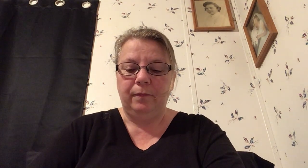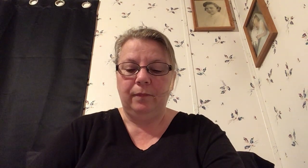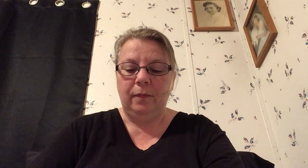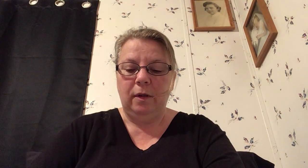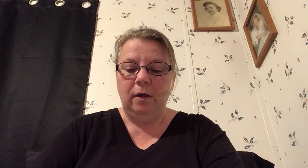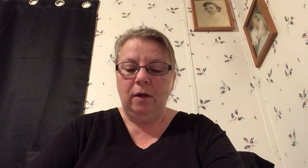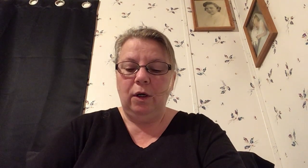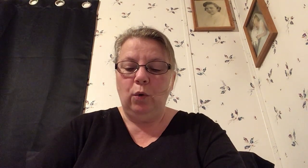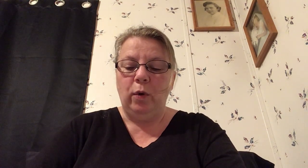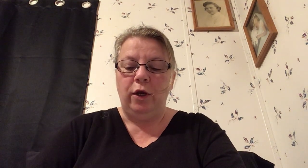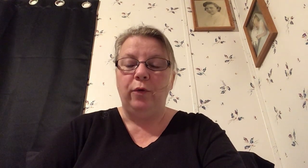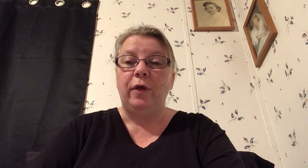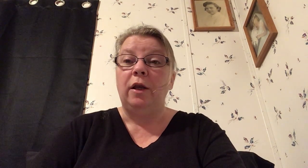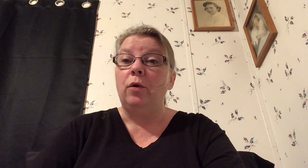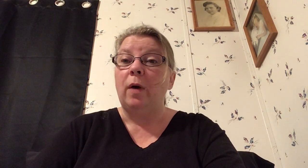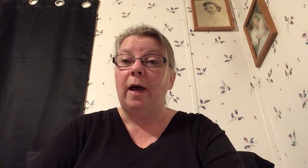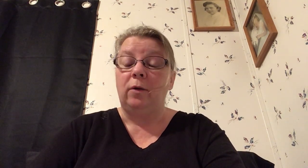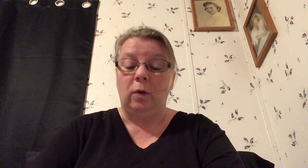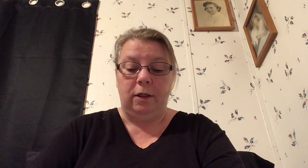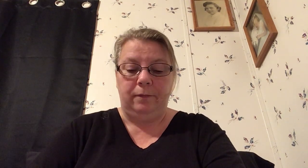when you think you had one